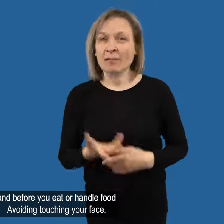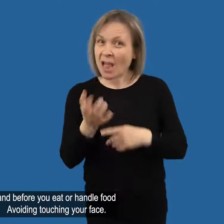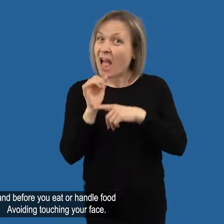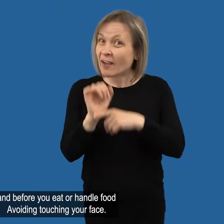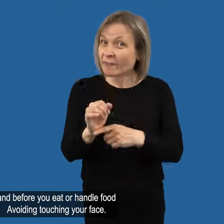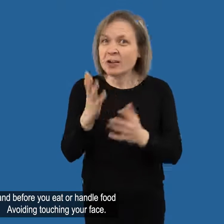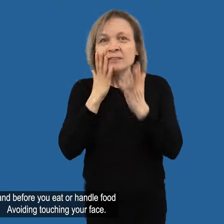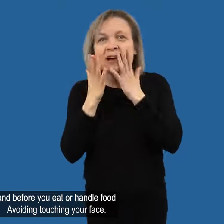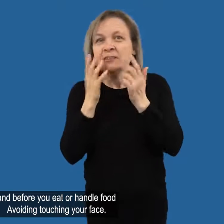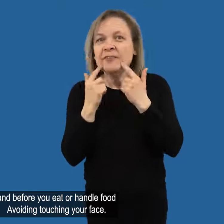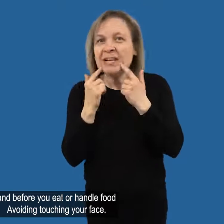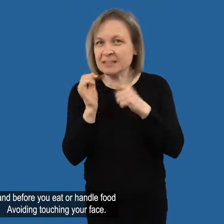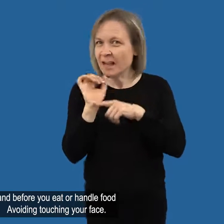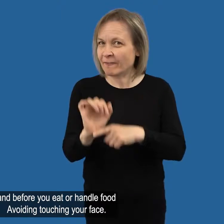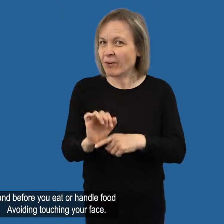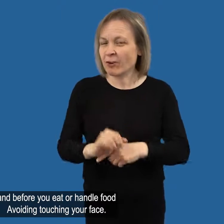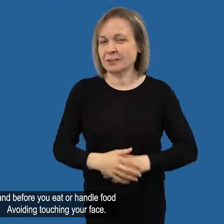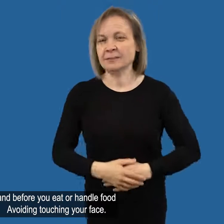Avoiding touching your face